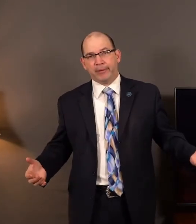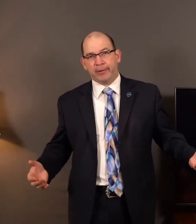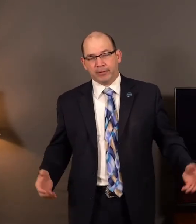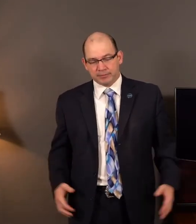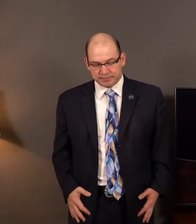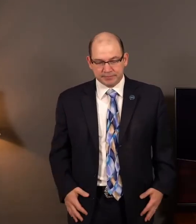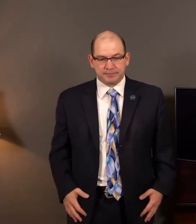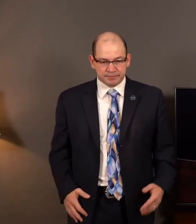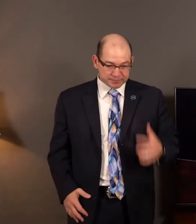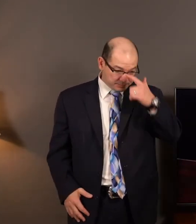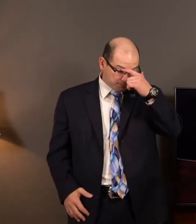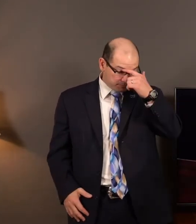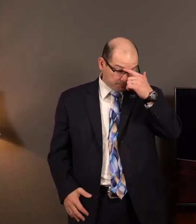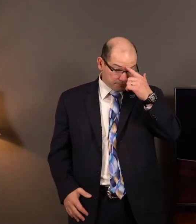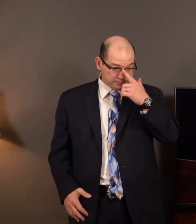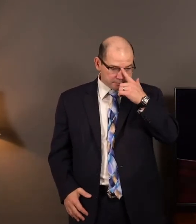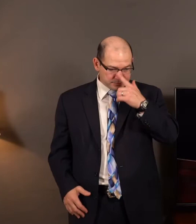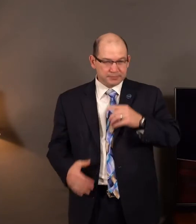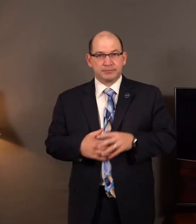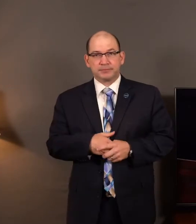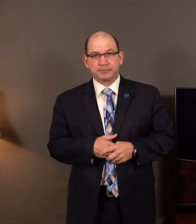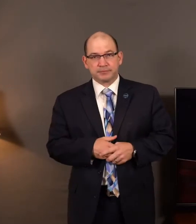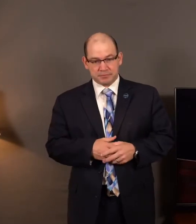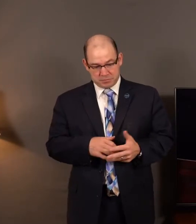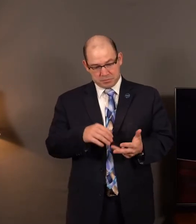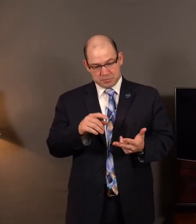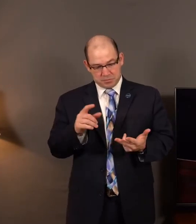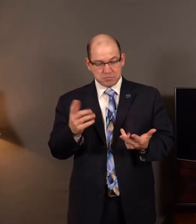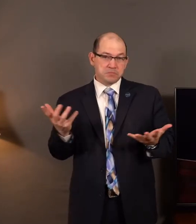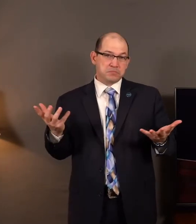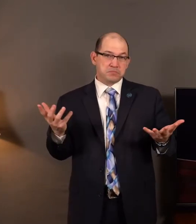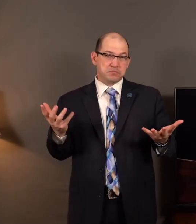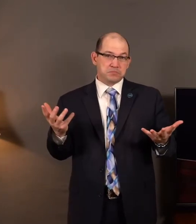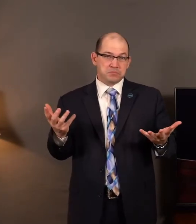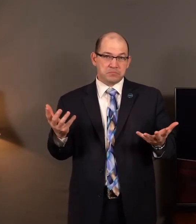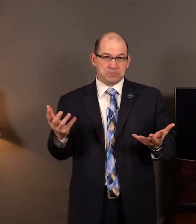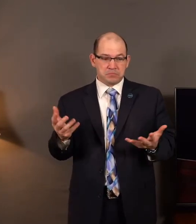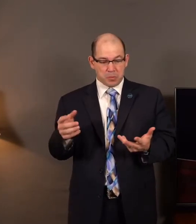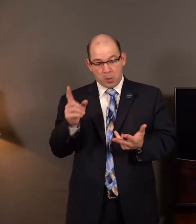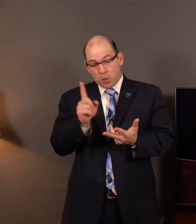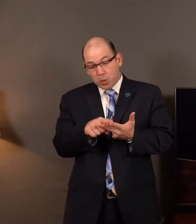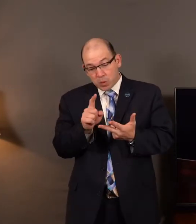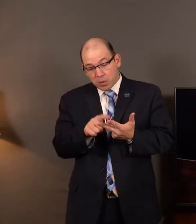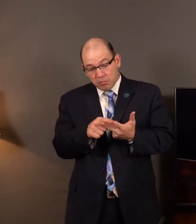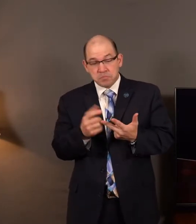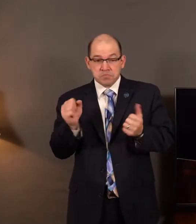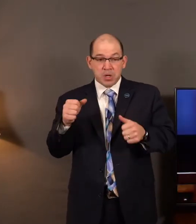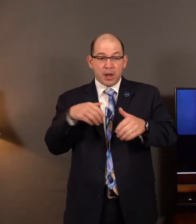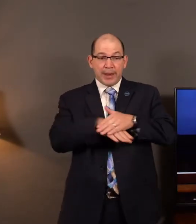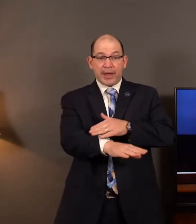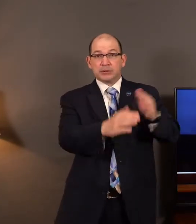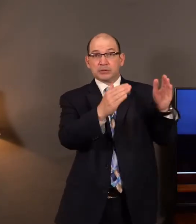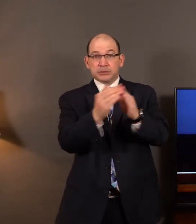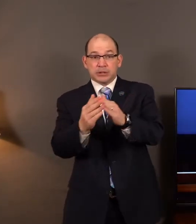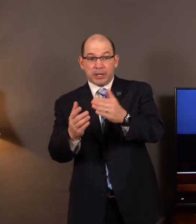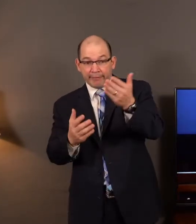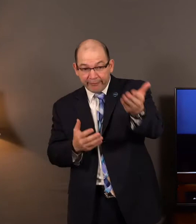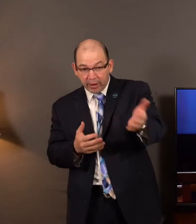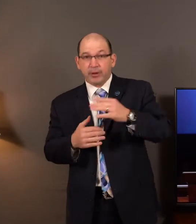family to bring them food. Except nobody had food to bring. And so they were going to die. Or they could go into Samaria. And